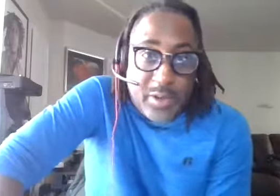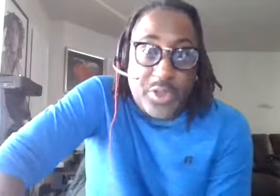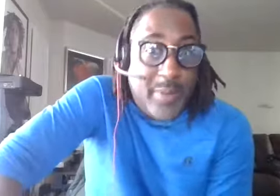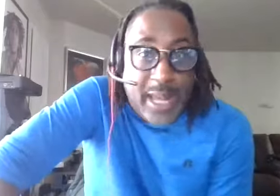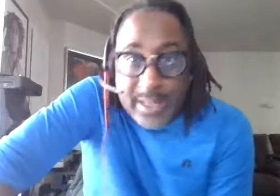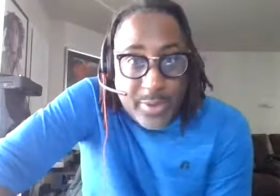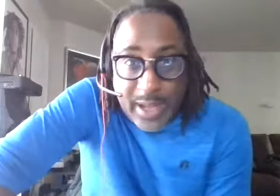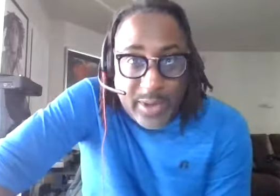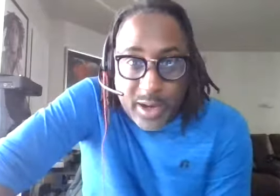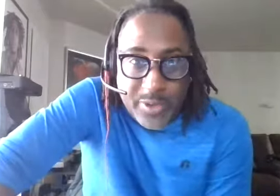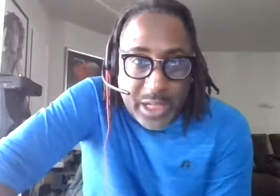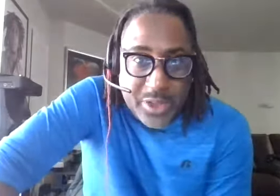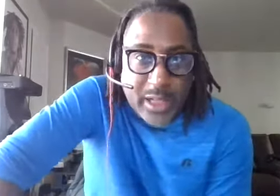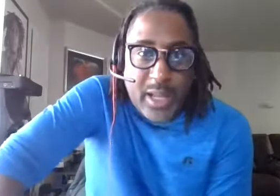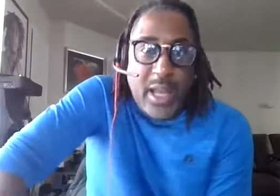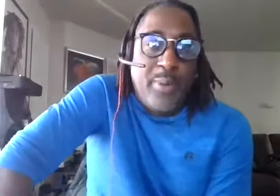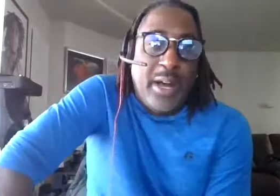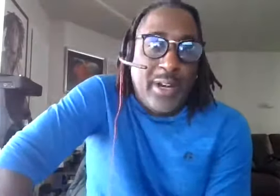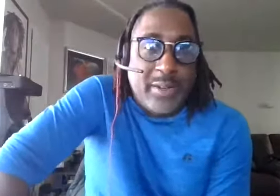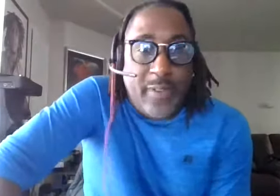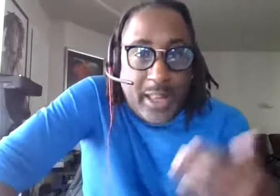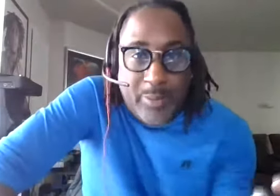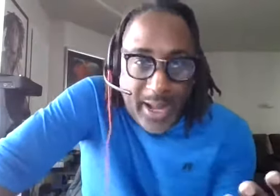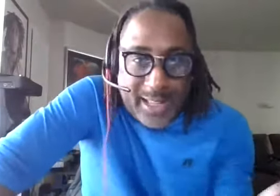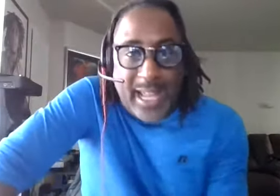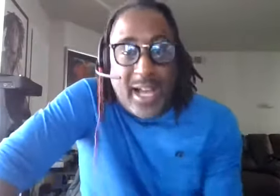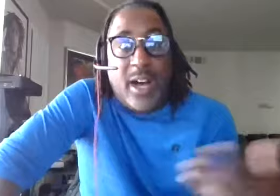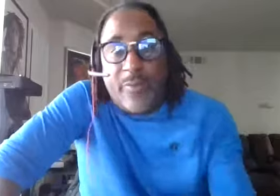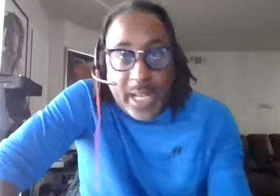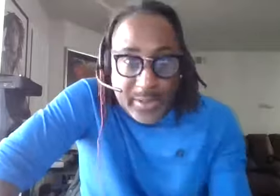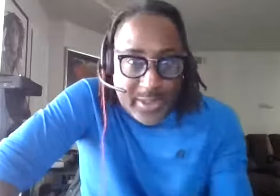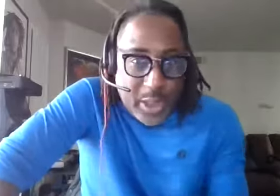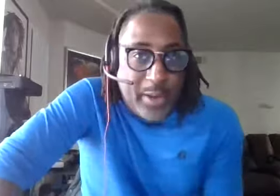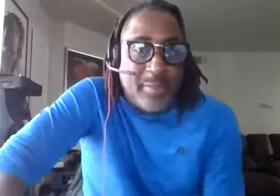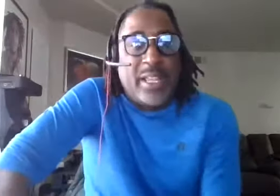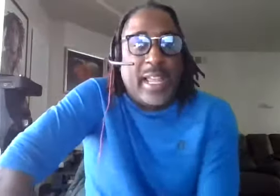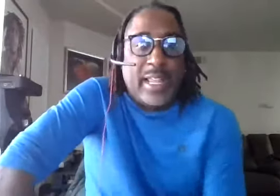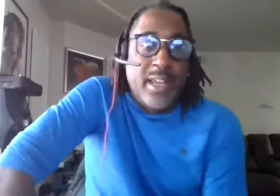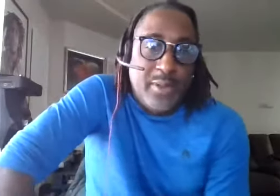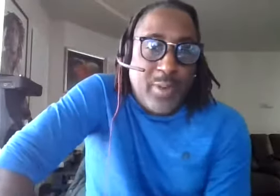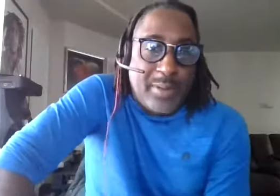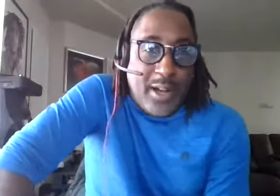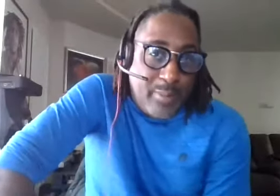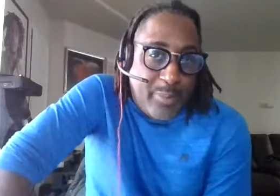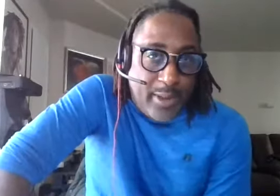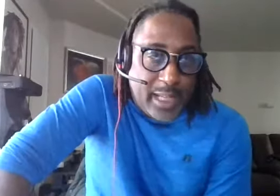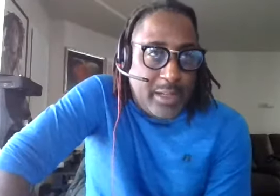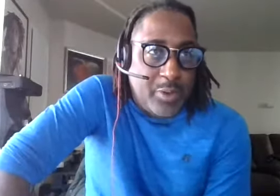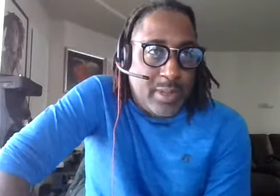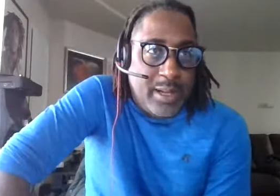or jimmy hazel and have a conversation but i want to develop like that confidence you know what i'm saying which is why i'm talking to people like you you